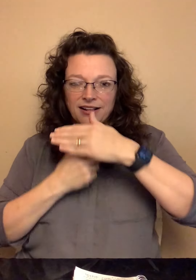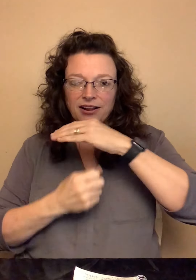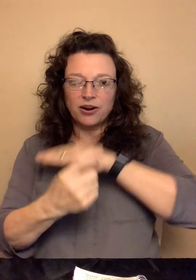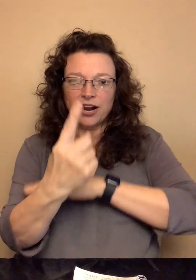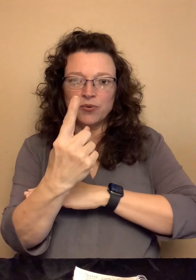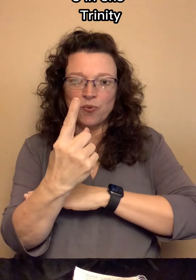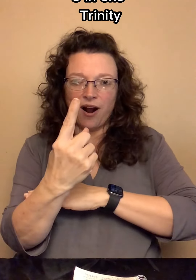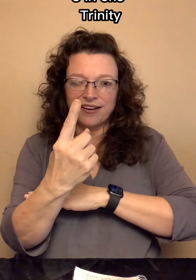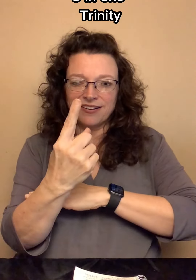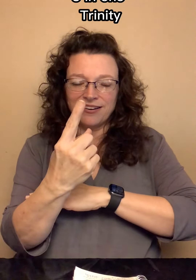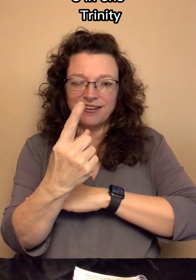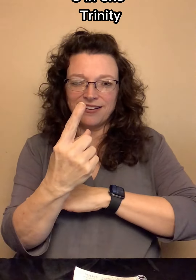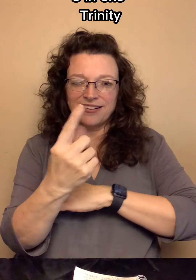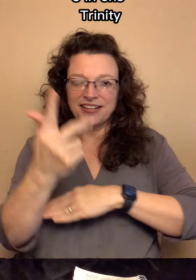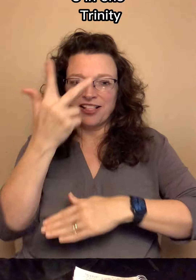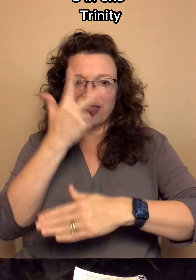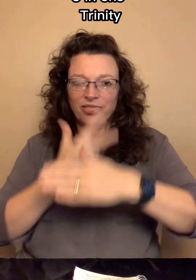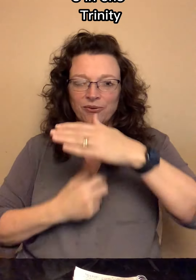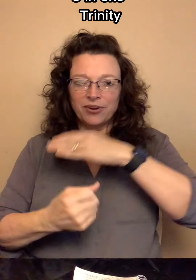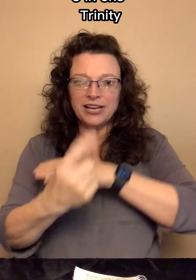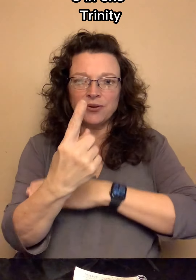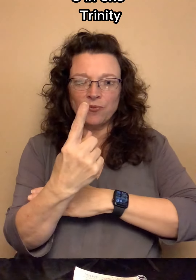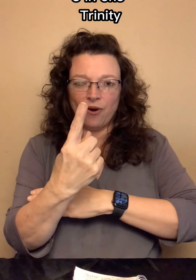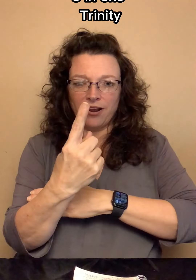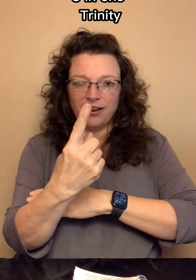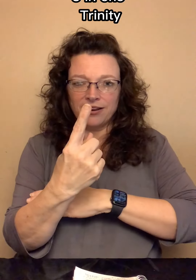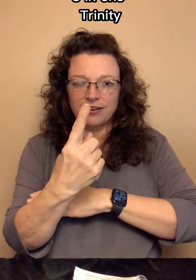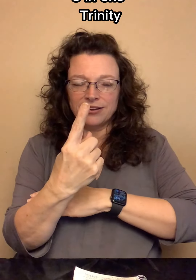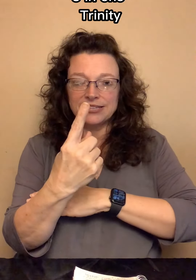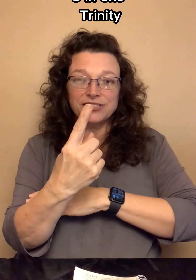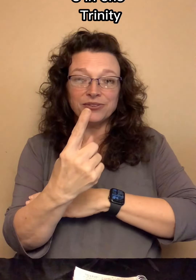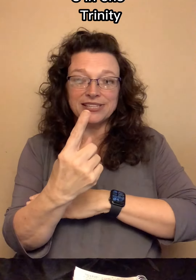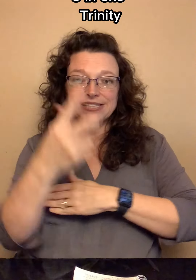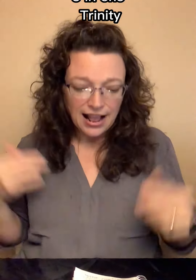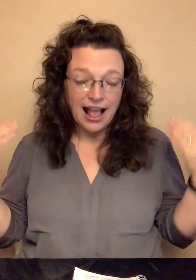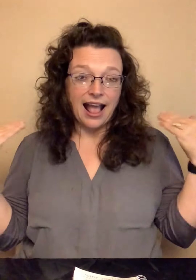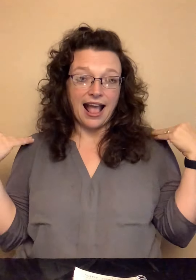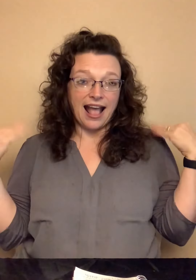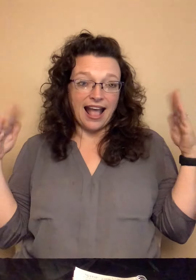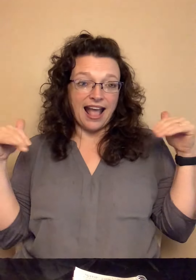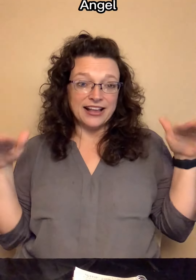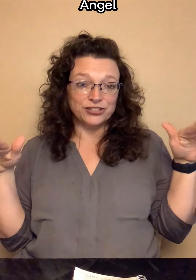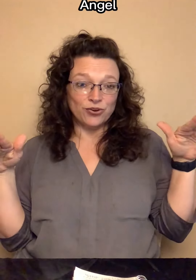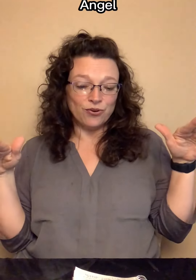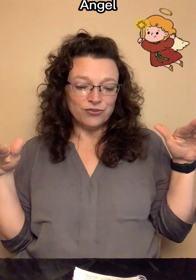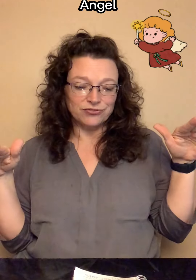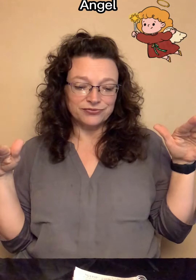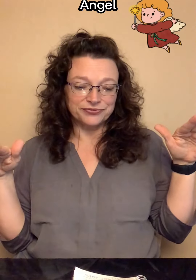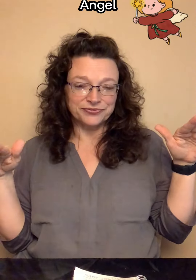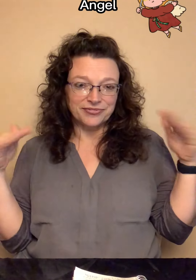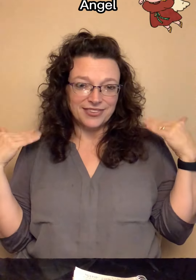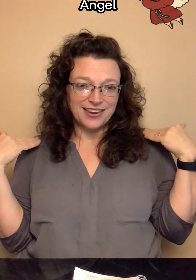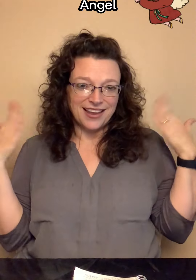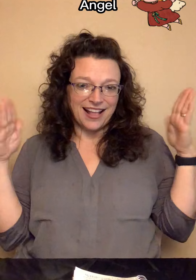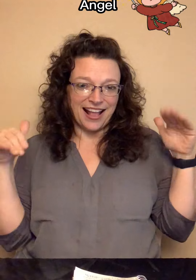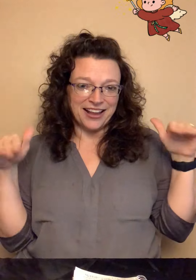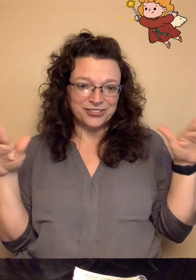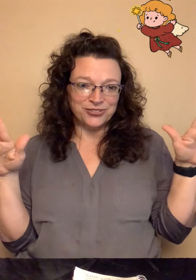And one. Three and one. It's Trinity. Angel. Angel.